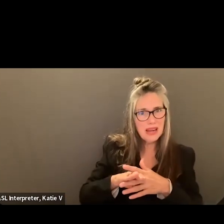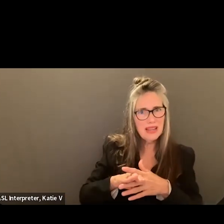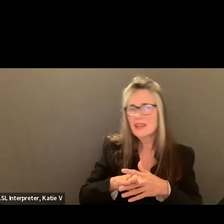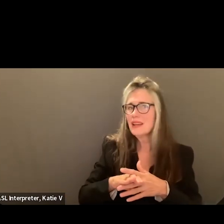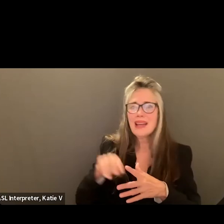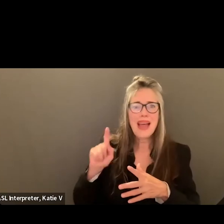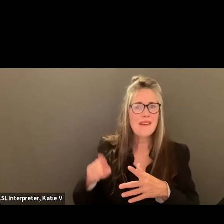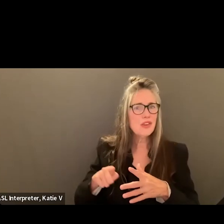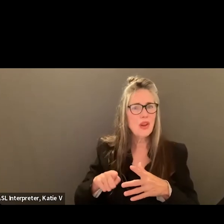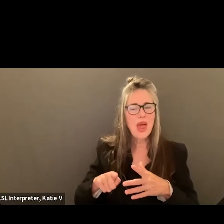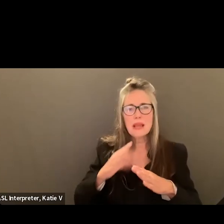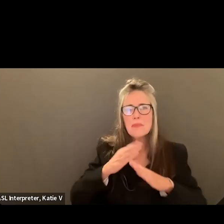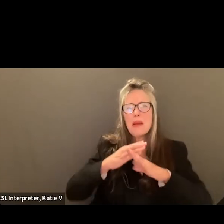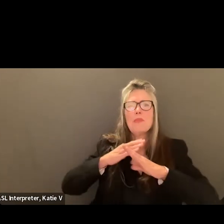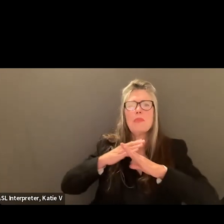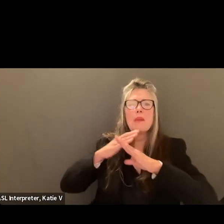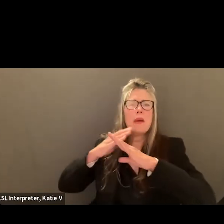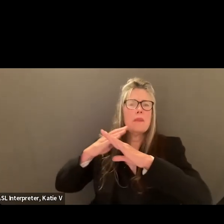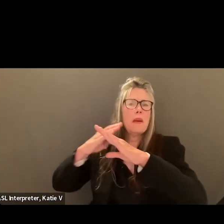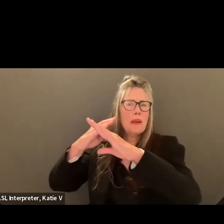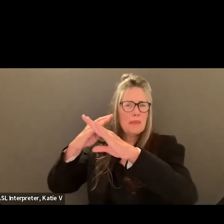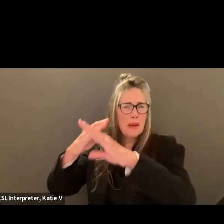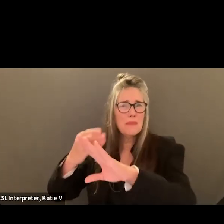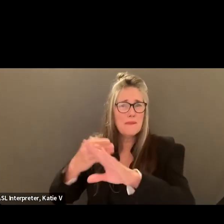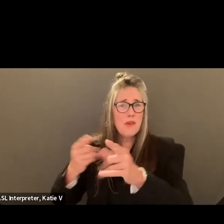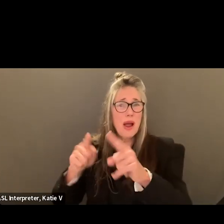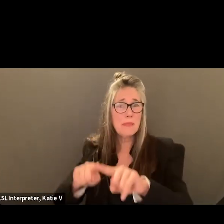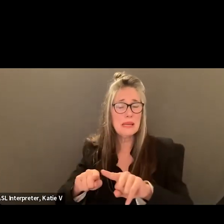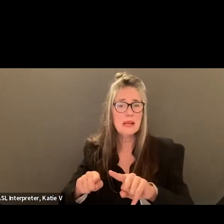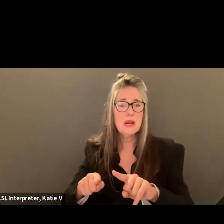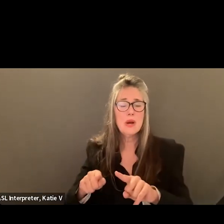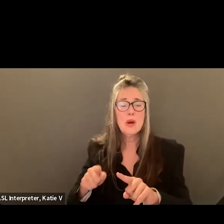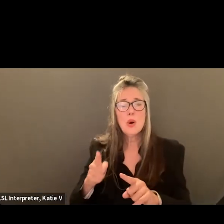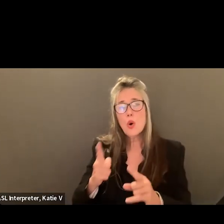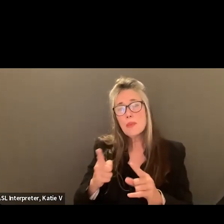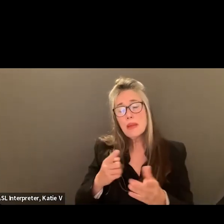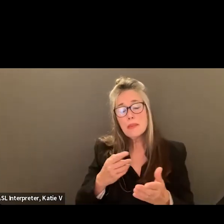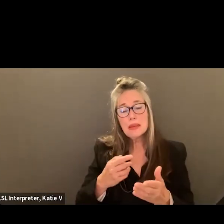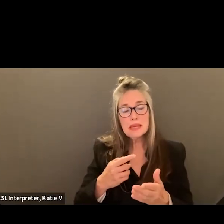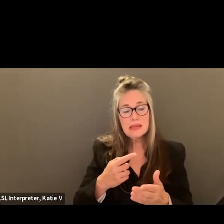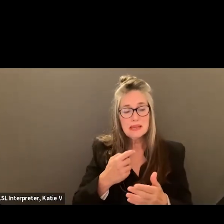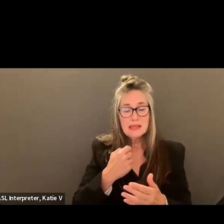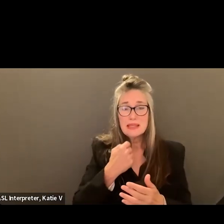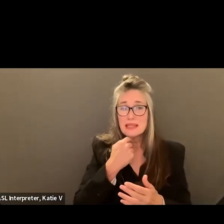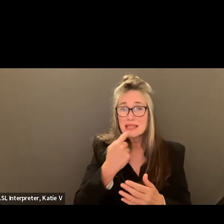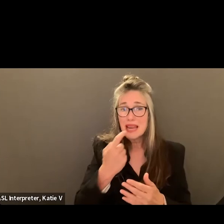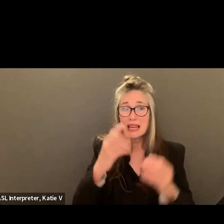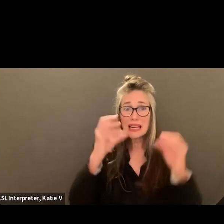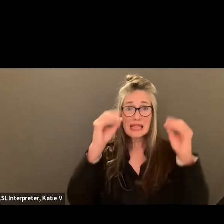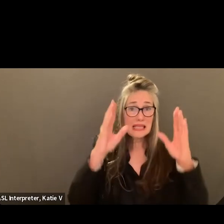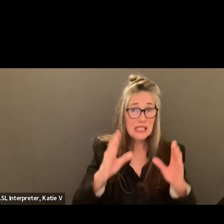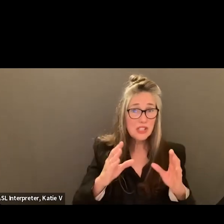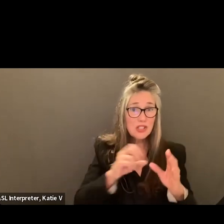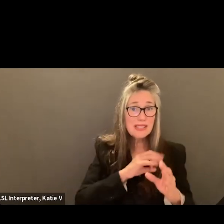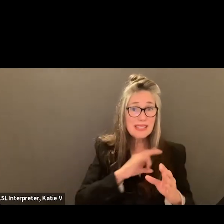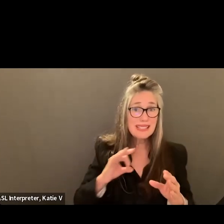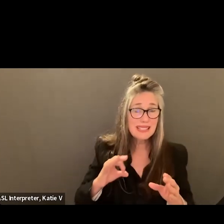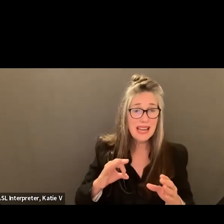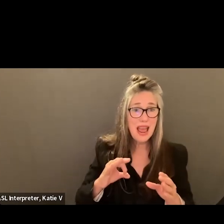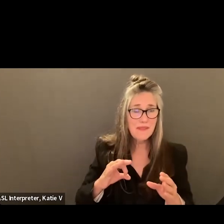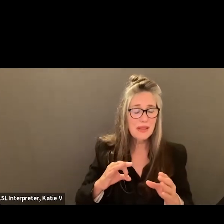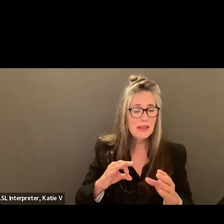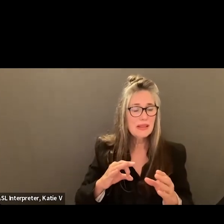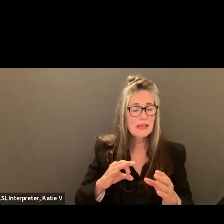able to do that. So I think part of it is also maybe equipping teachers or just school like campus staff and faculty in general with like